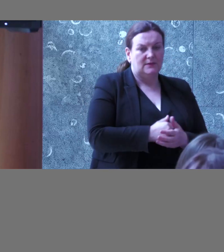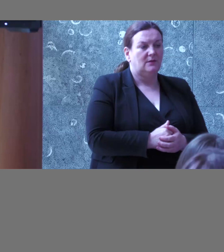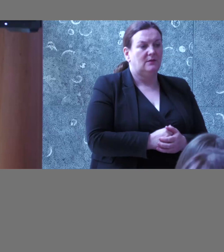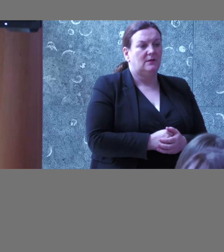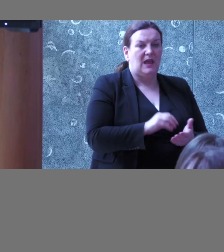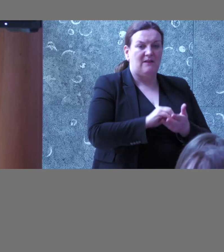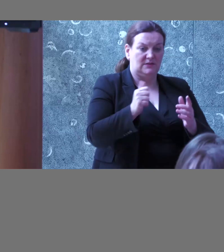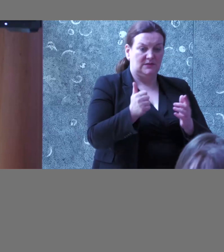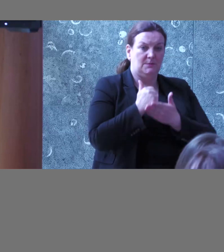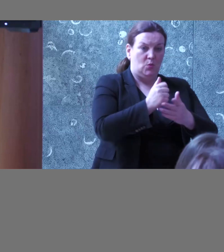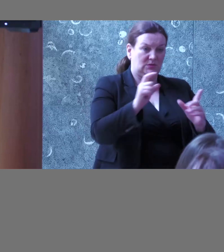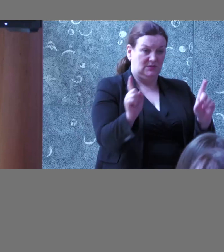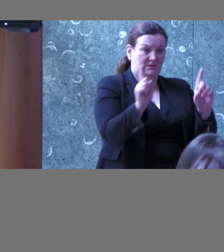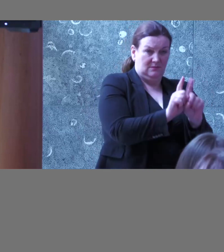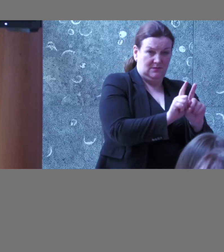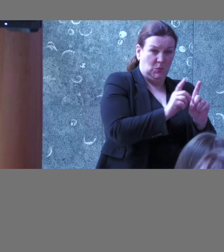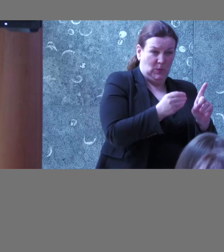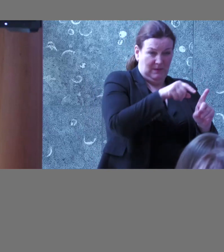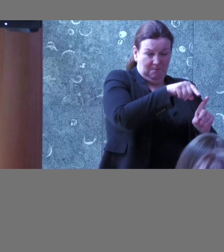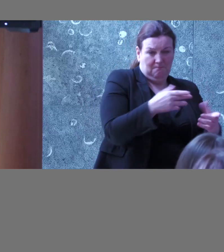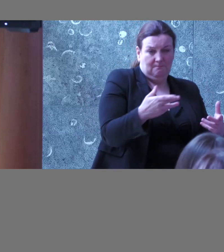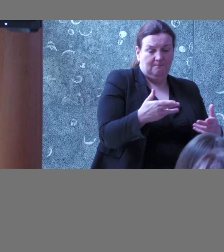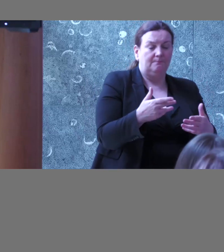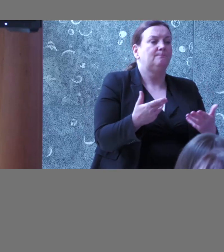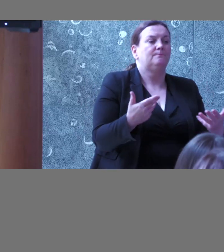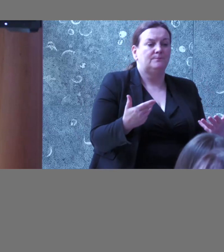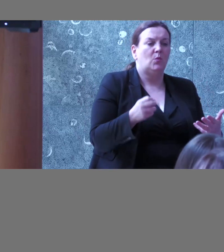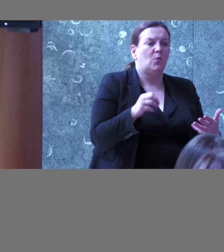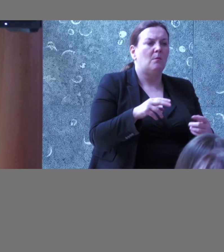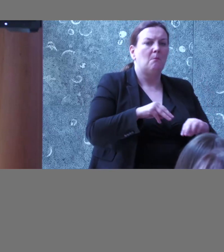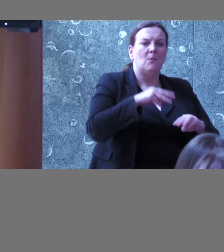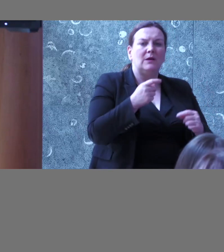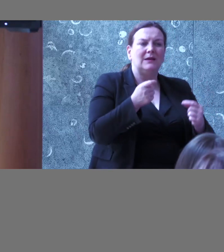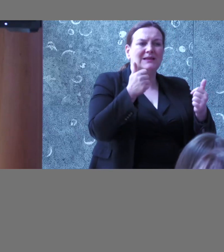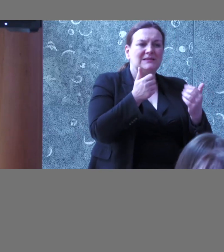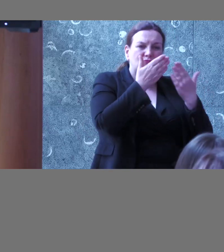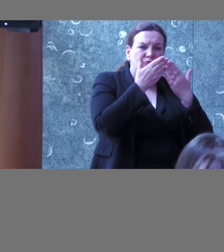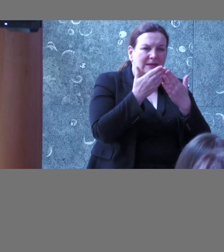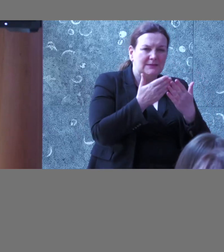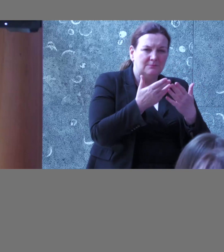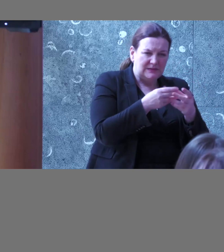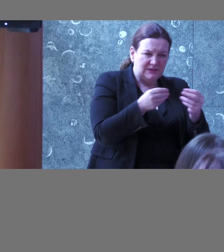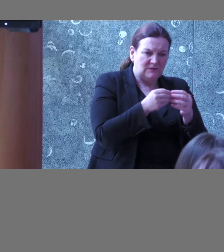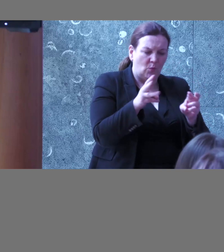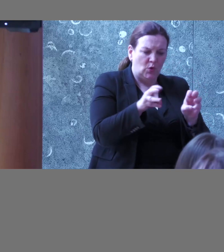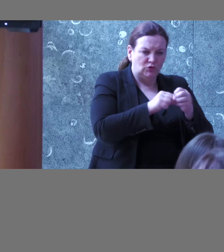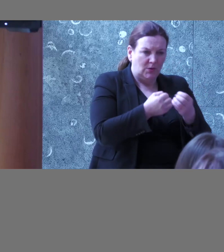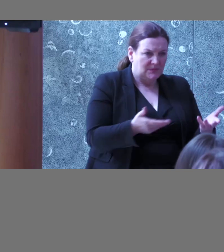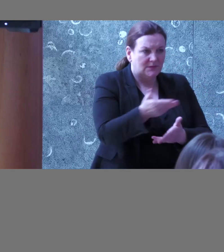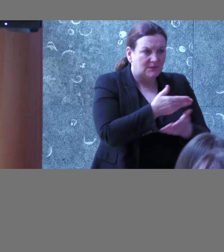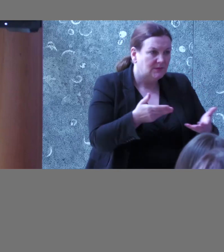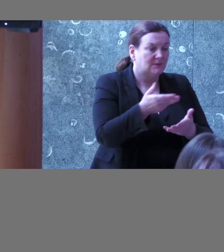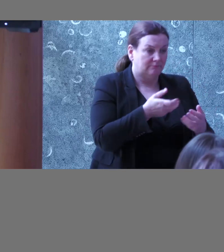on-site, or we're also looking at, you know, creating easy read materials for workshops, so it's just being really